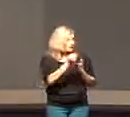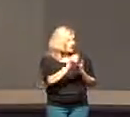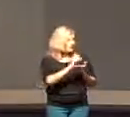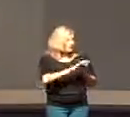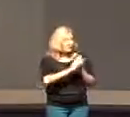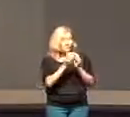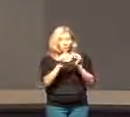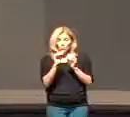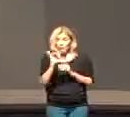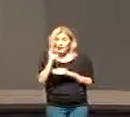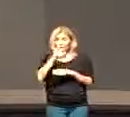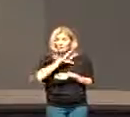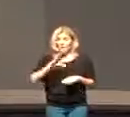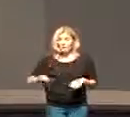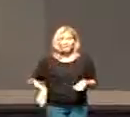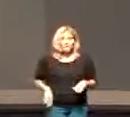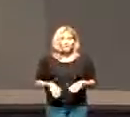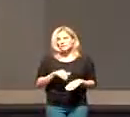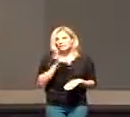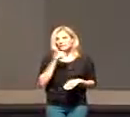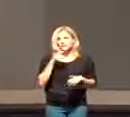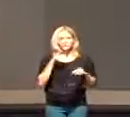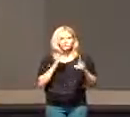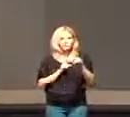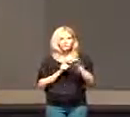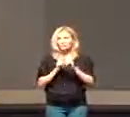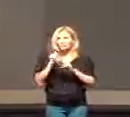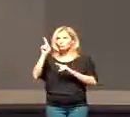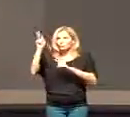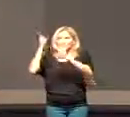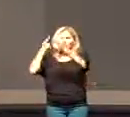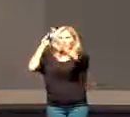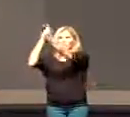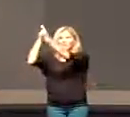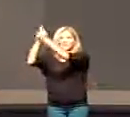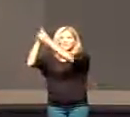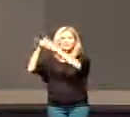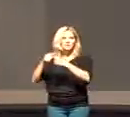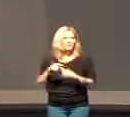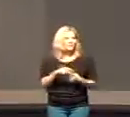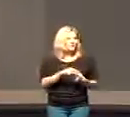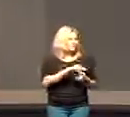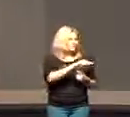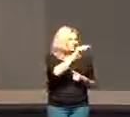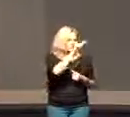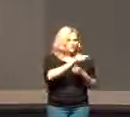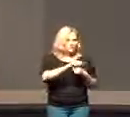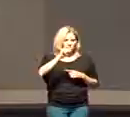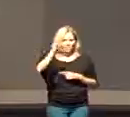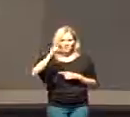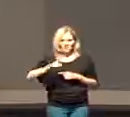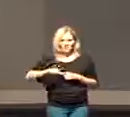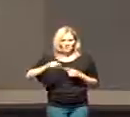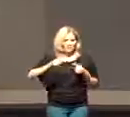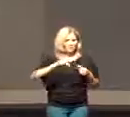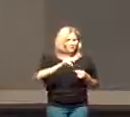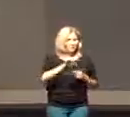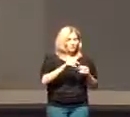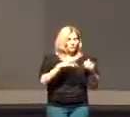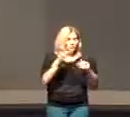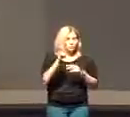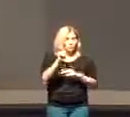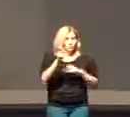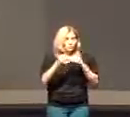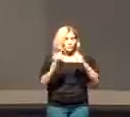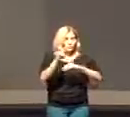becoming more like Christ is not a straight line up it's a jagged ridge of two steps forward